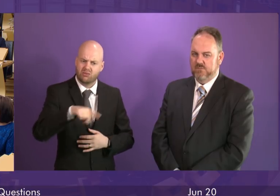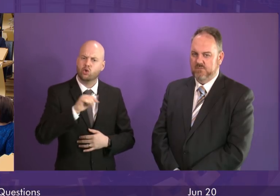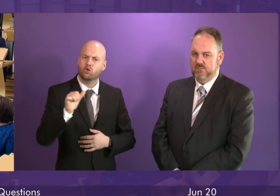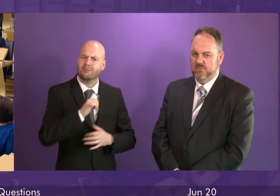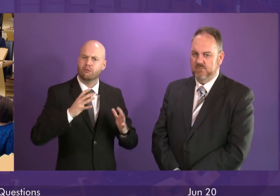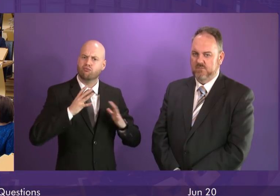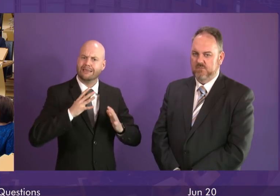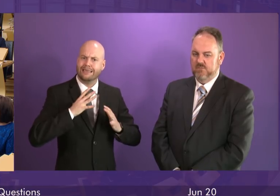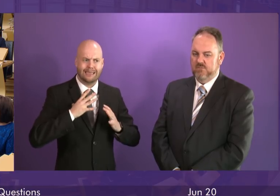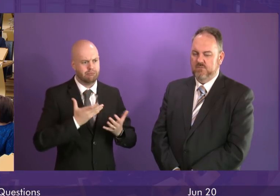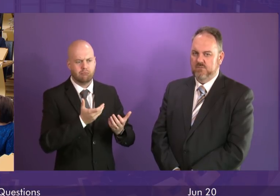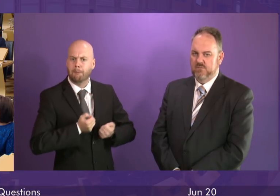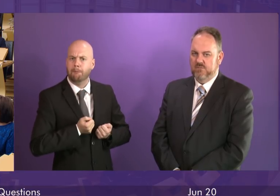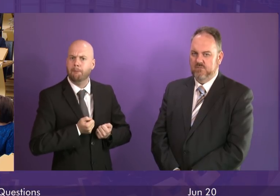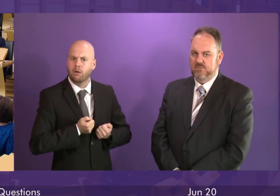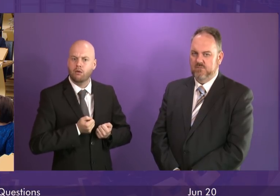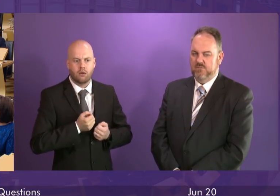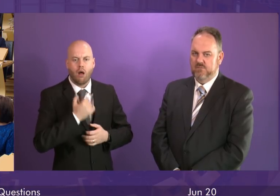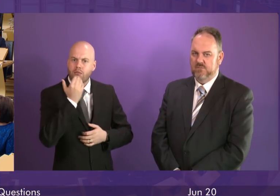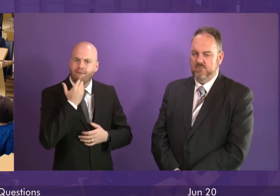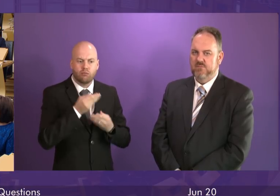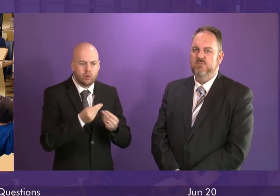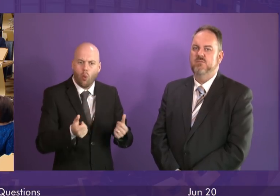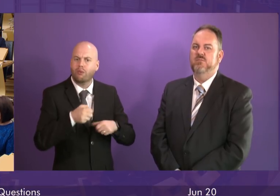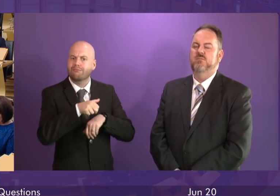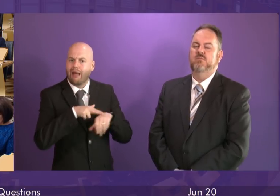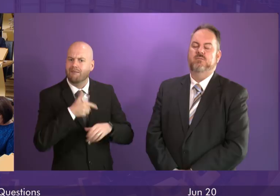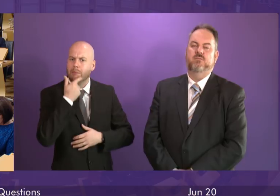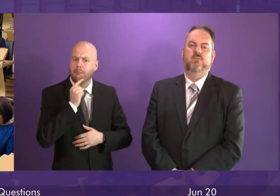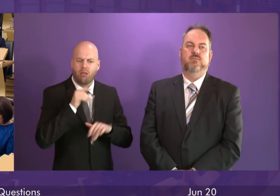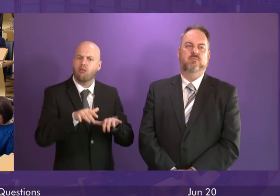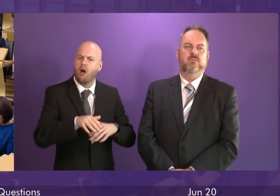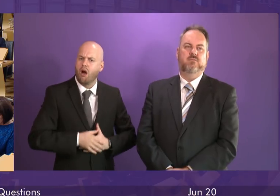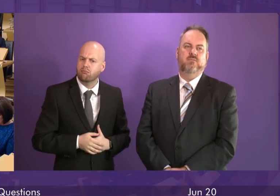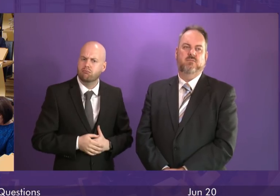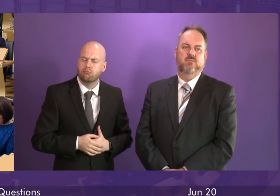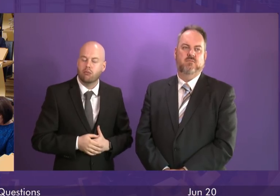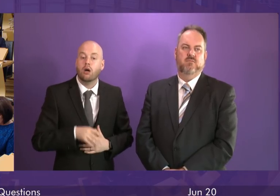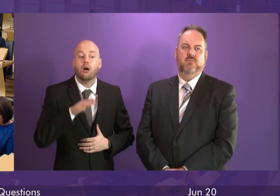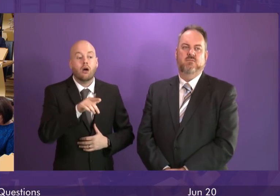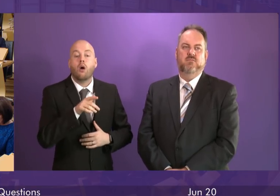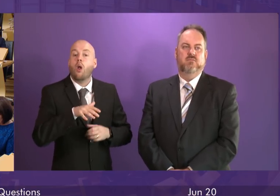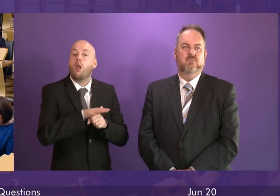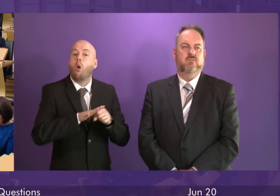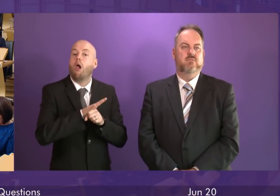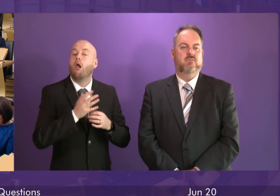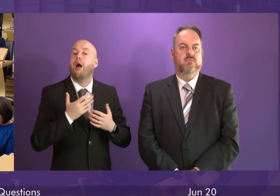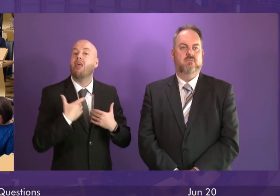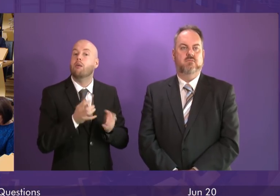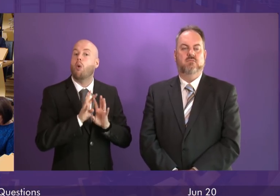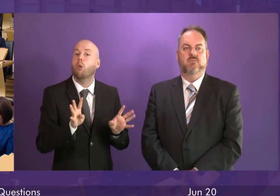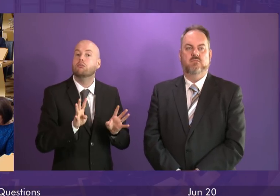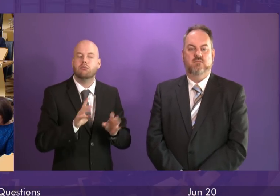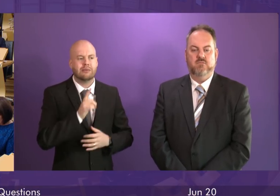resources that are required to deal with that. The view of the local health board is that there is no need for